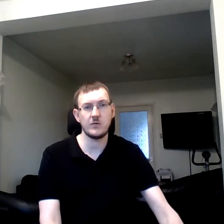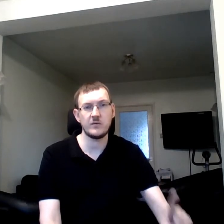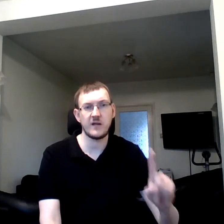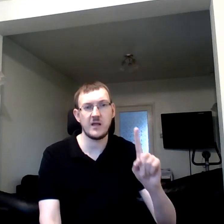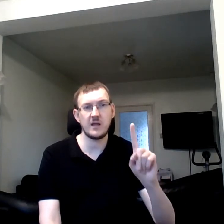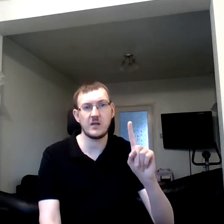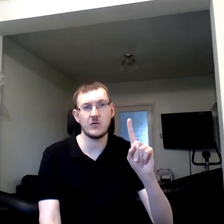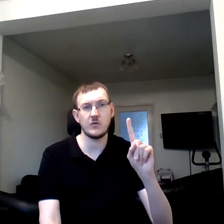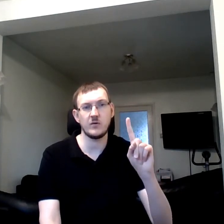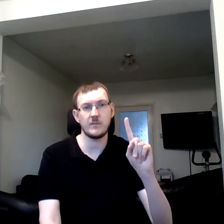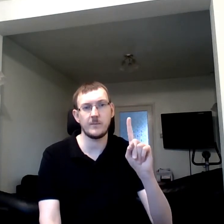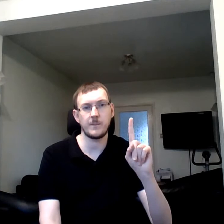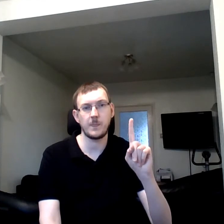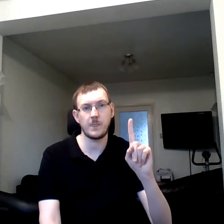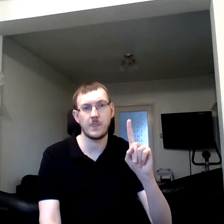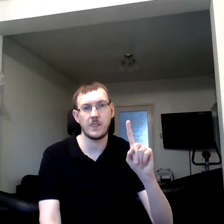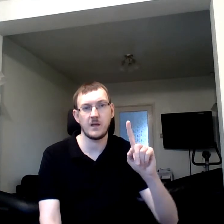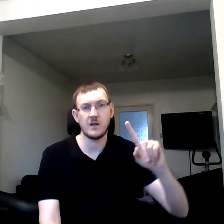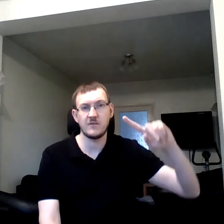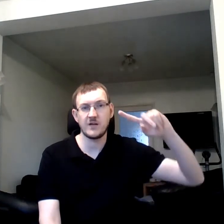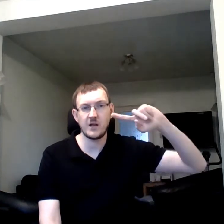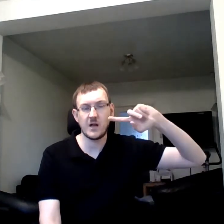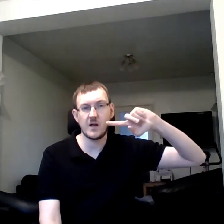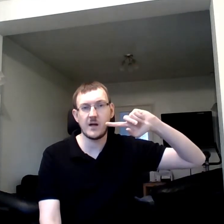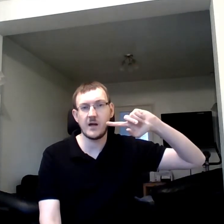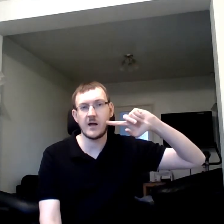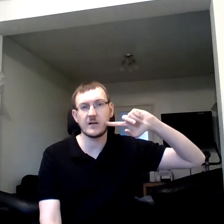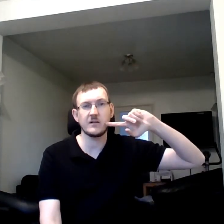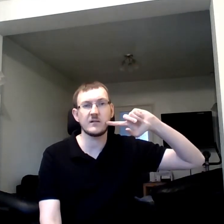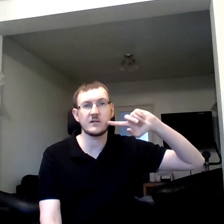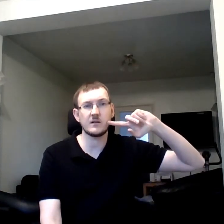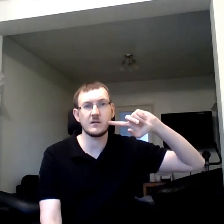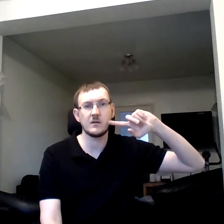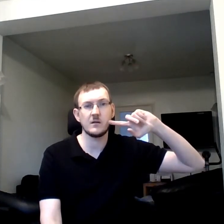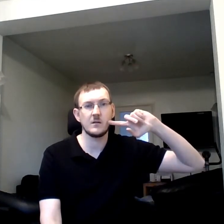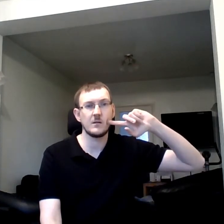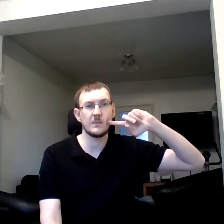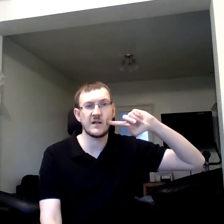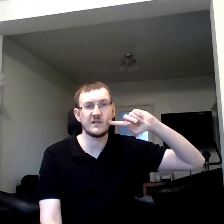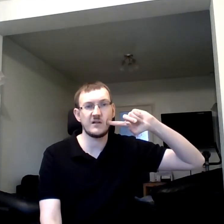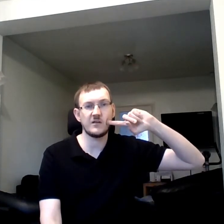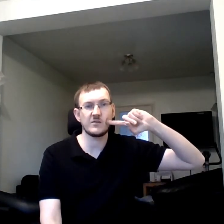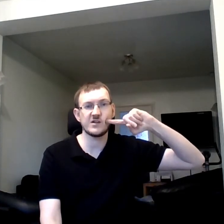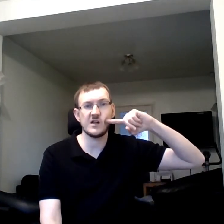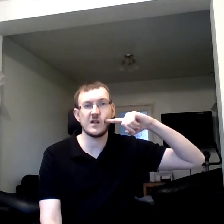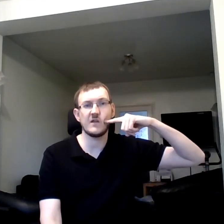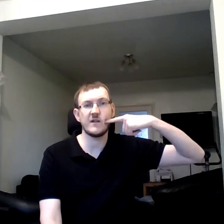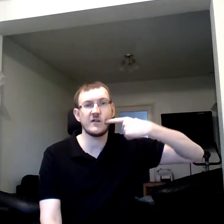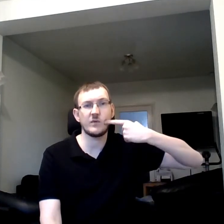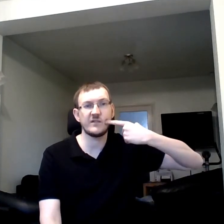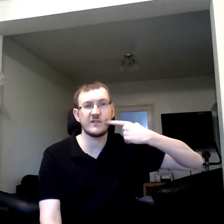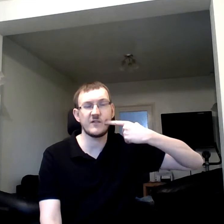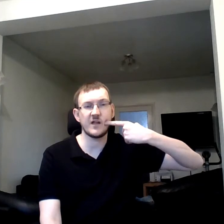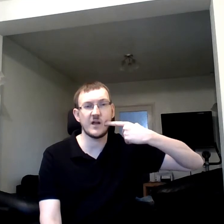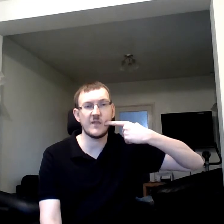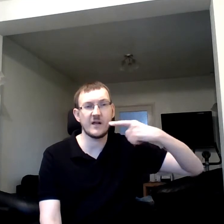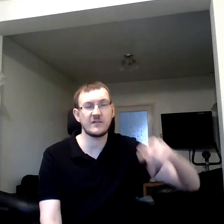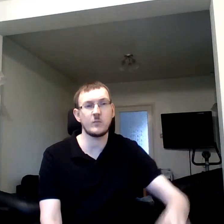Take your finger and press it into your cheek and then twist the finger. That's the